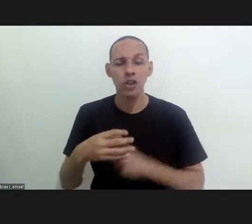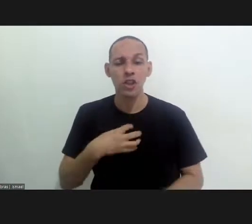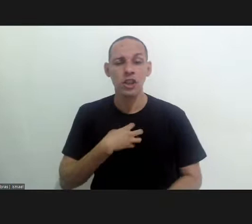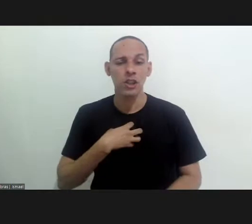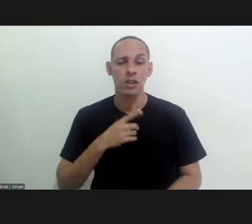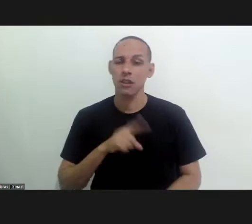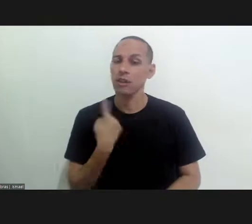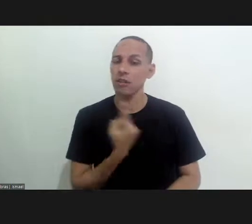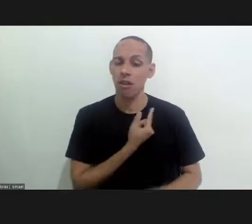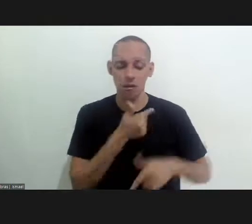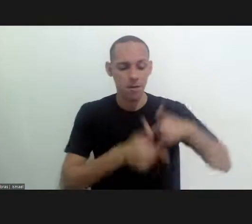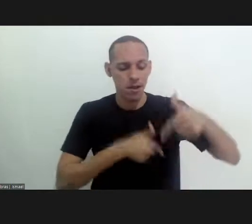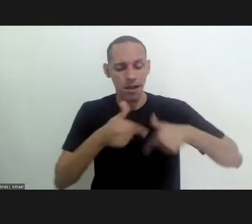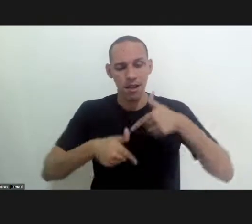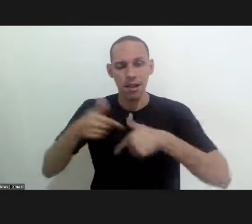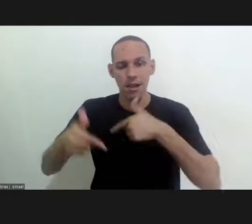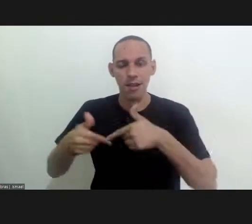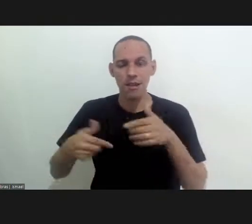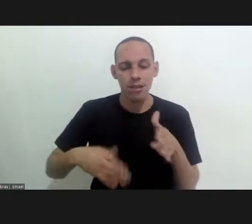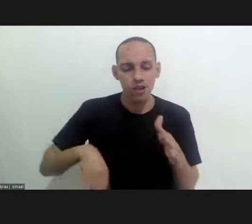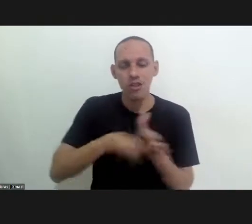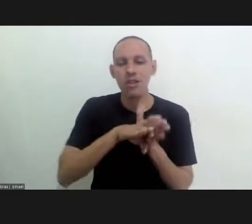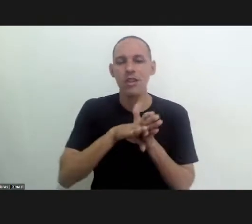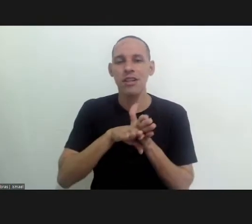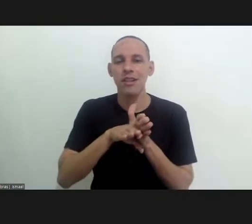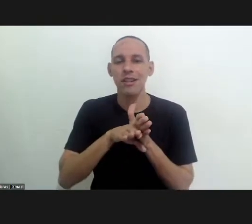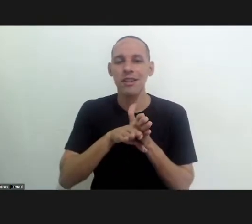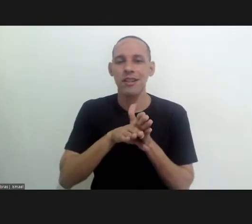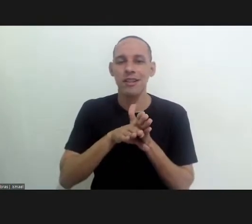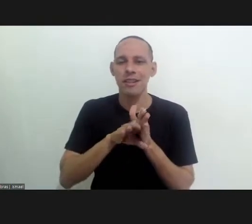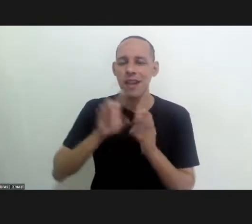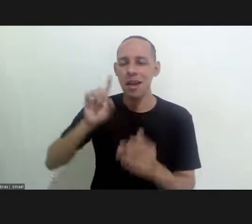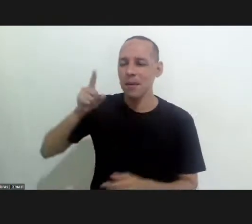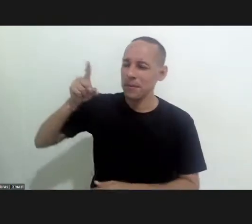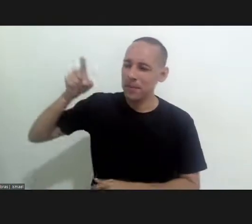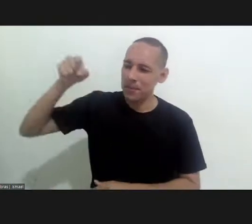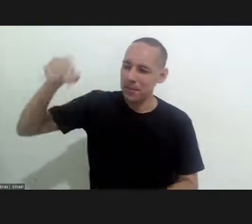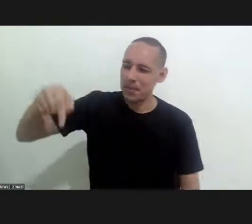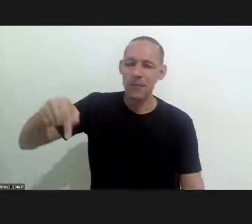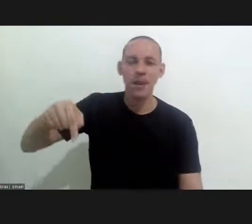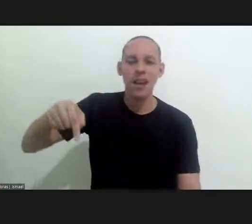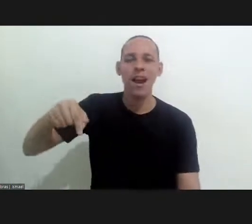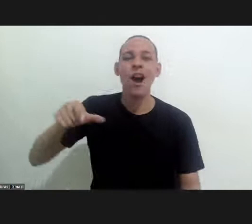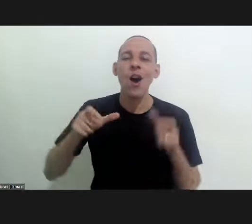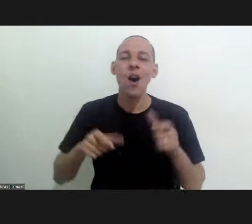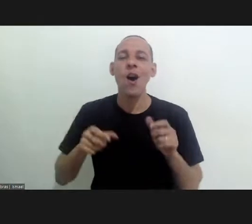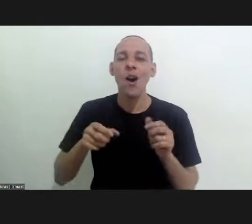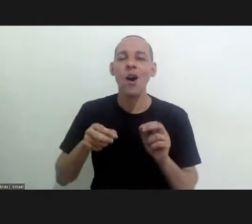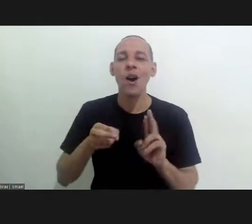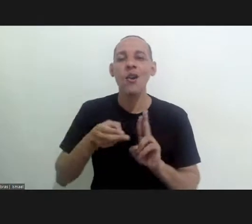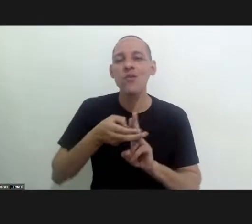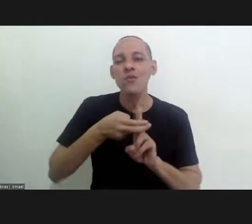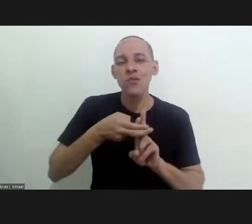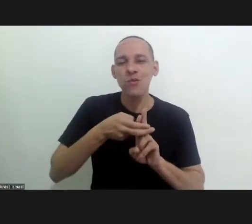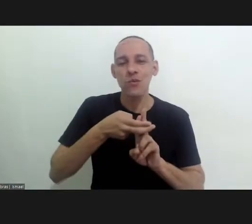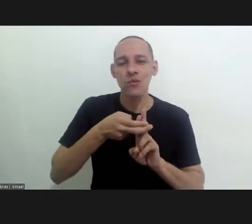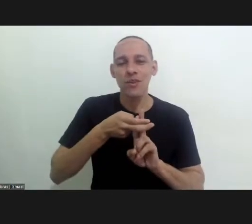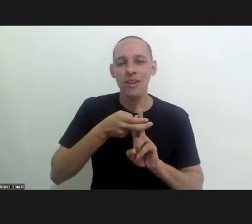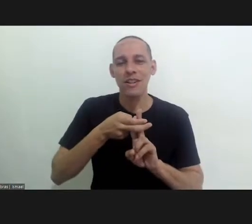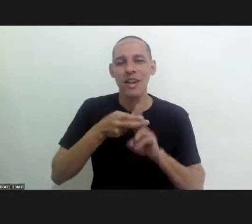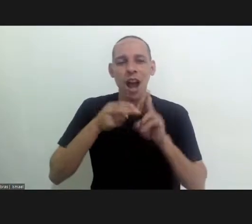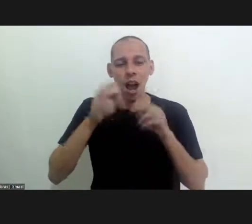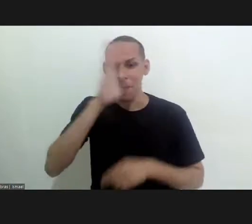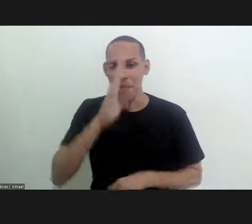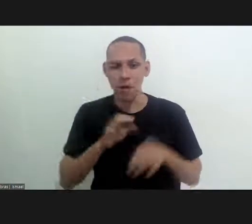a way for us and for our work to reach the source the brazilian